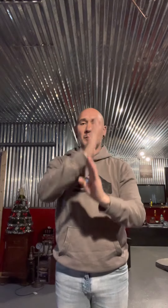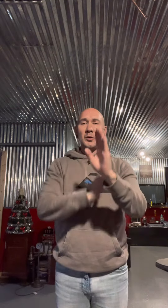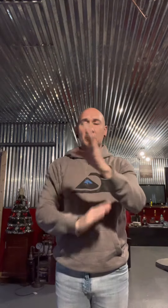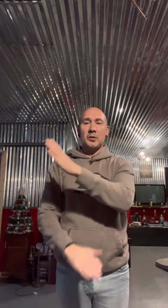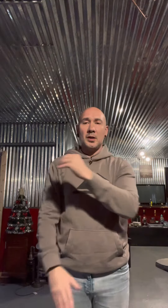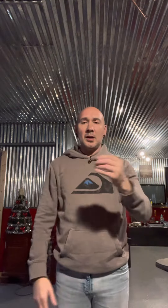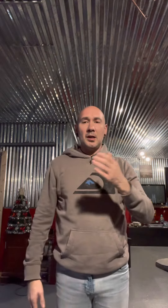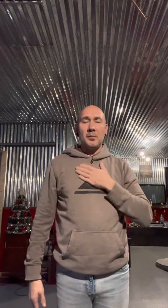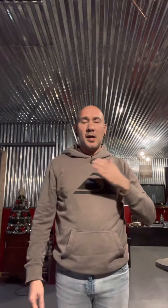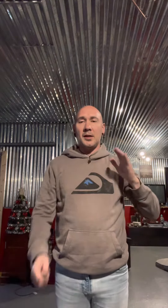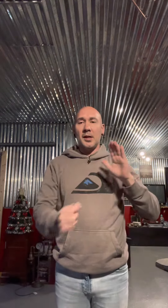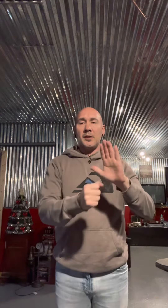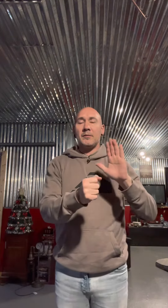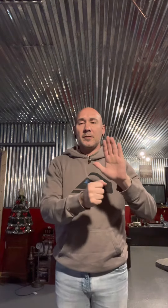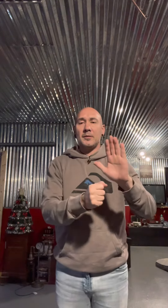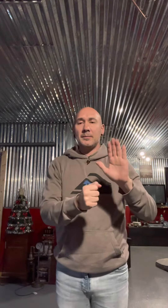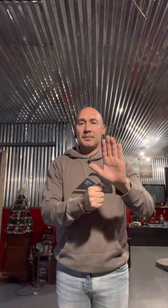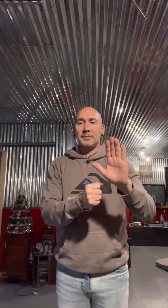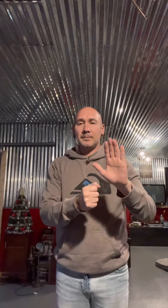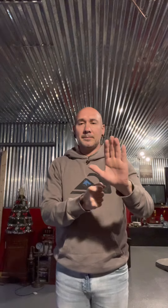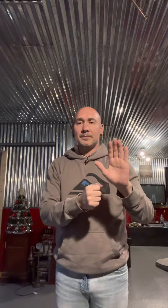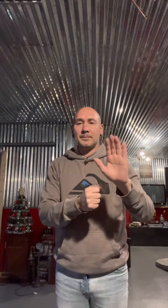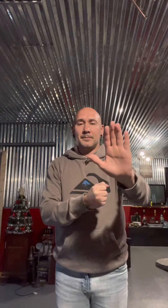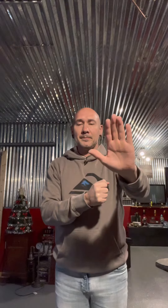world in my life. it's you have